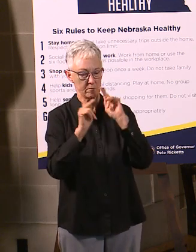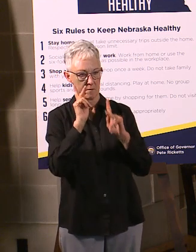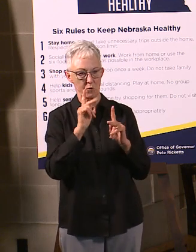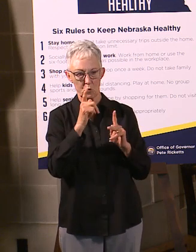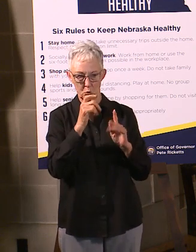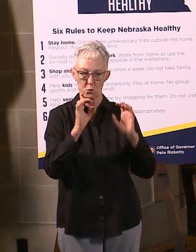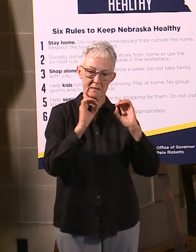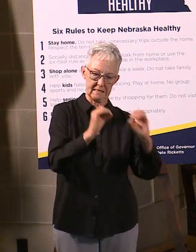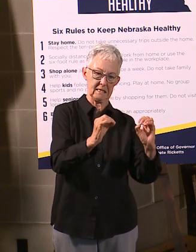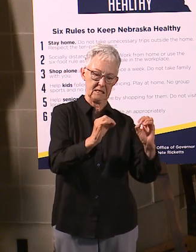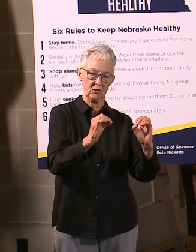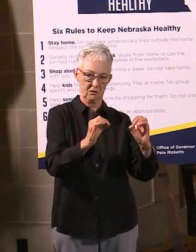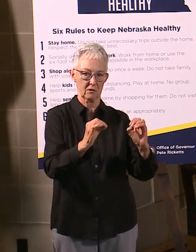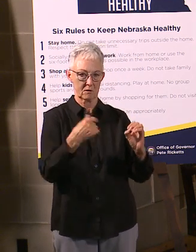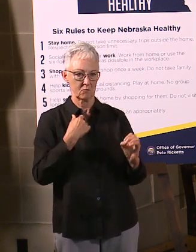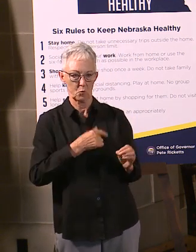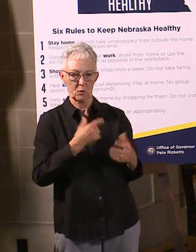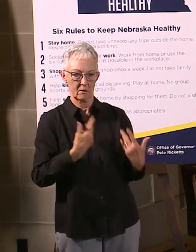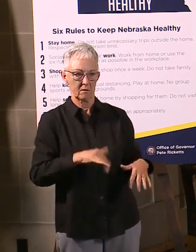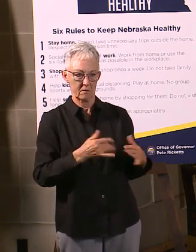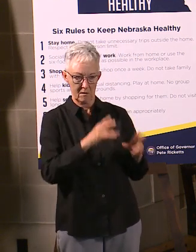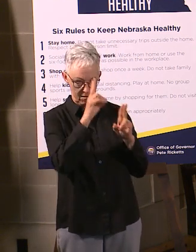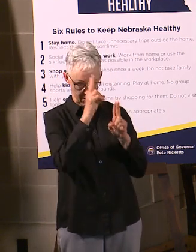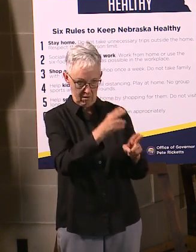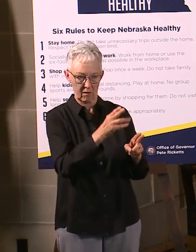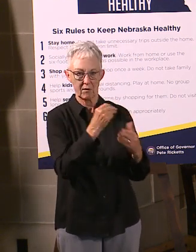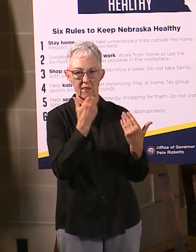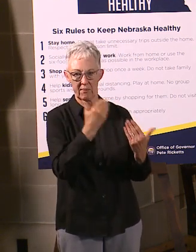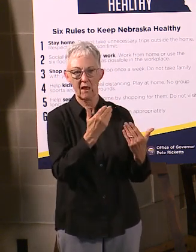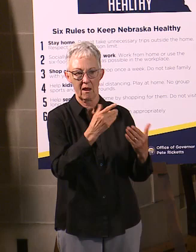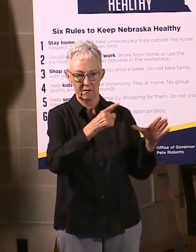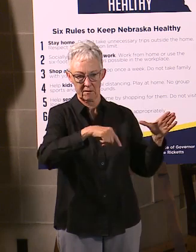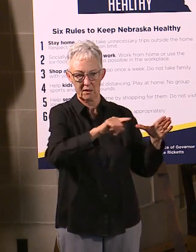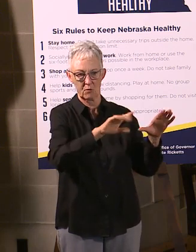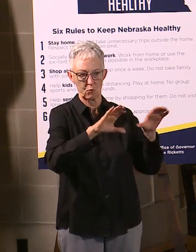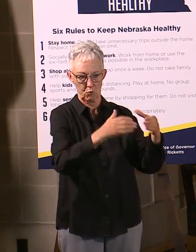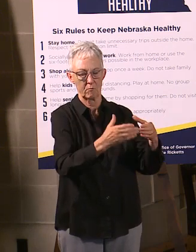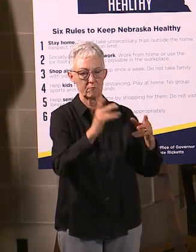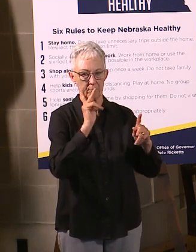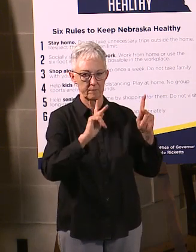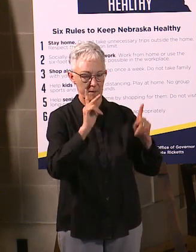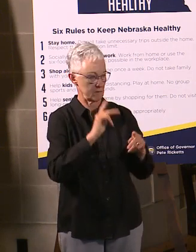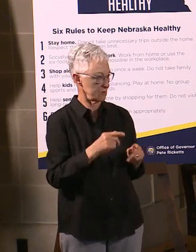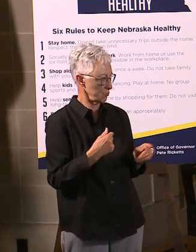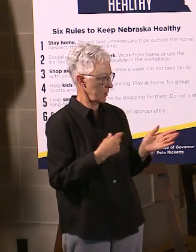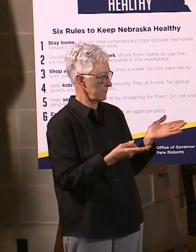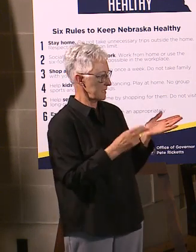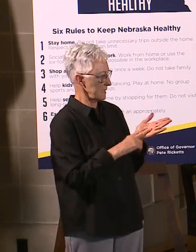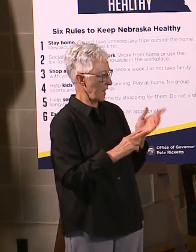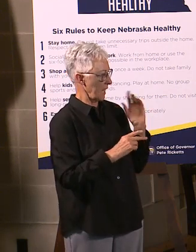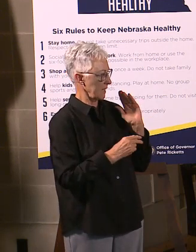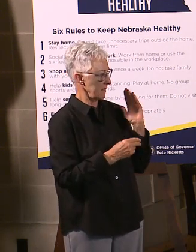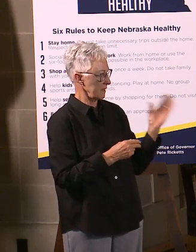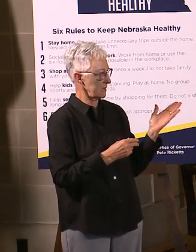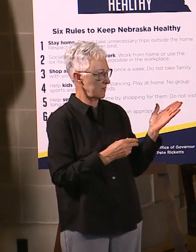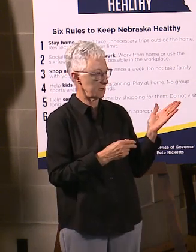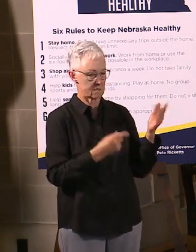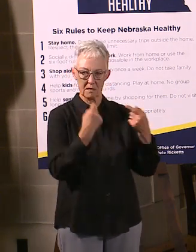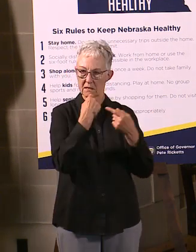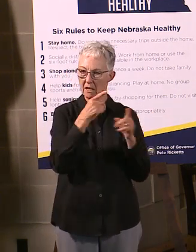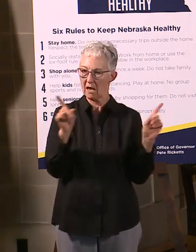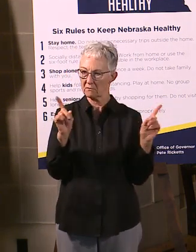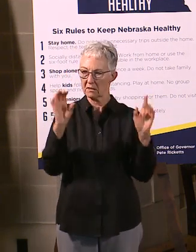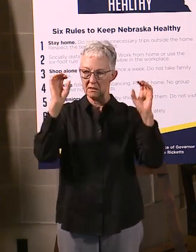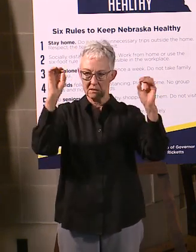And we just want to say thank you for all your great work. And as part of that, I am signing this proclamation, proclaiming a teacher appreciation